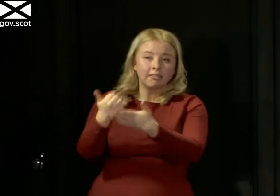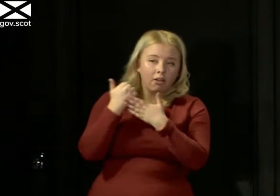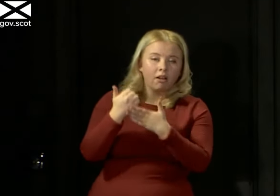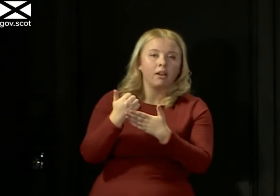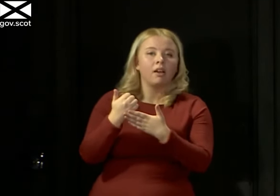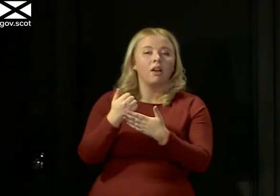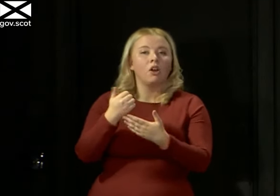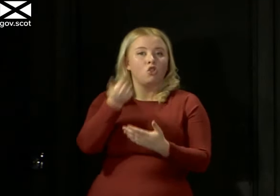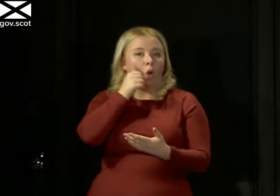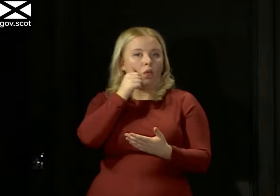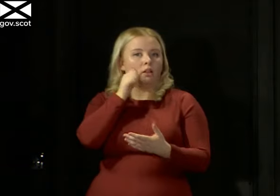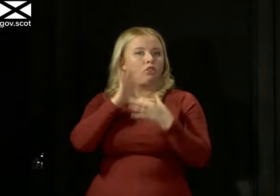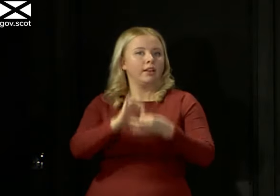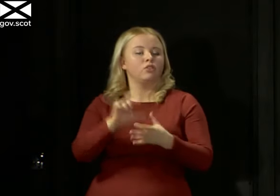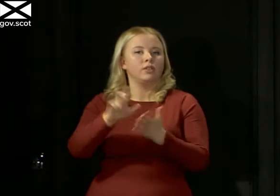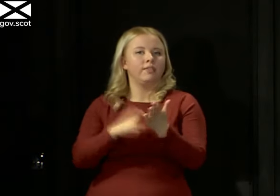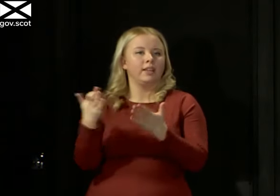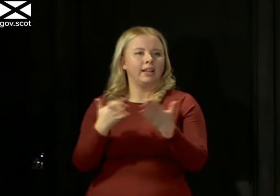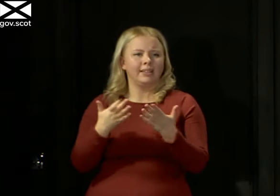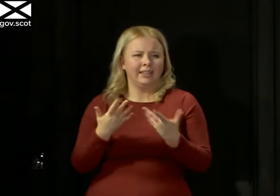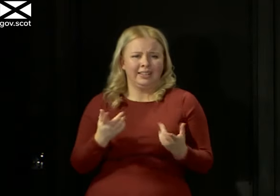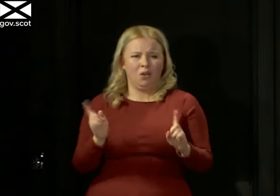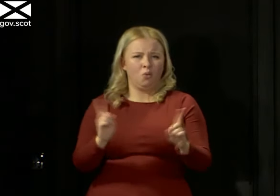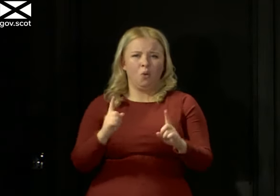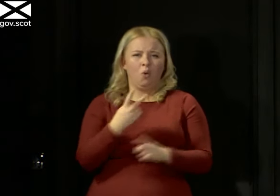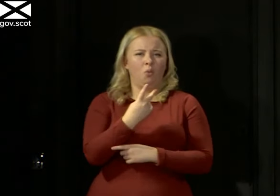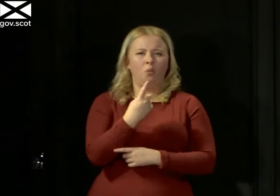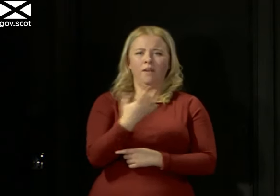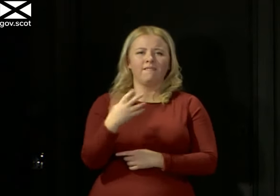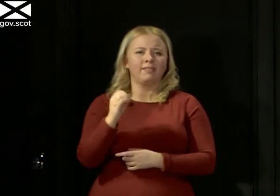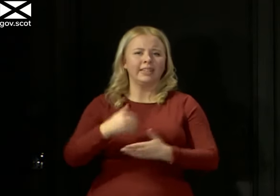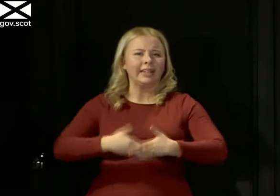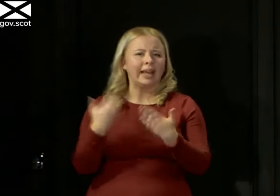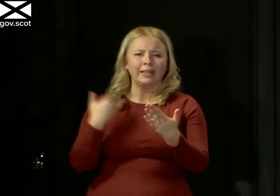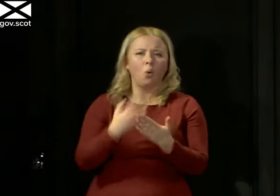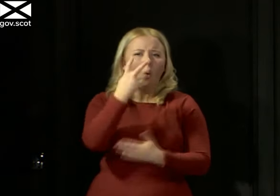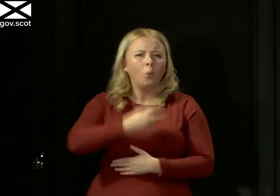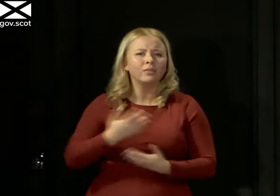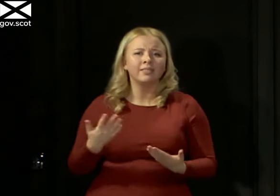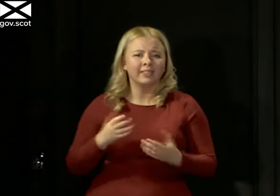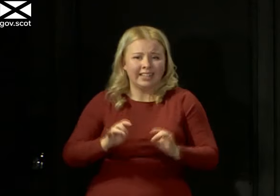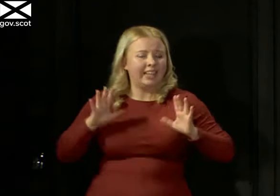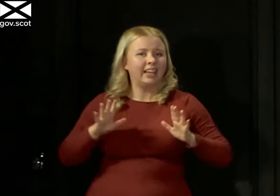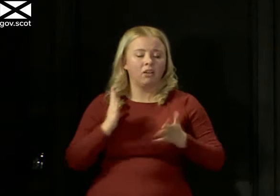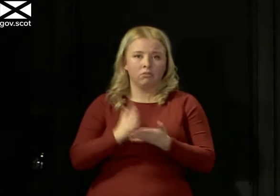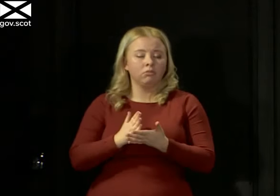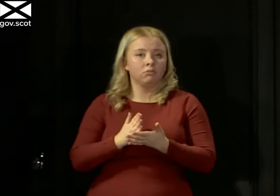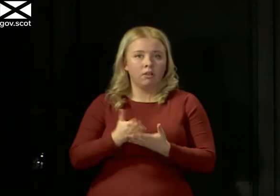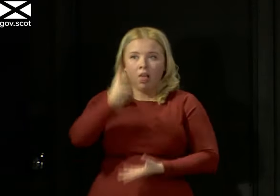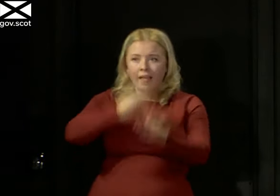said this before as well, that is still, what is it now, 150 days old. We are learning literally every single day